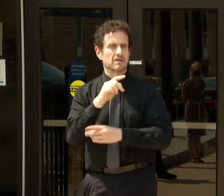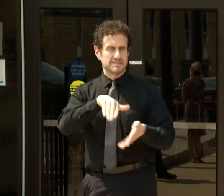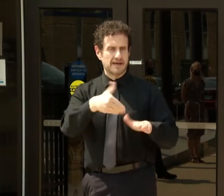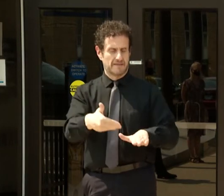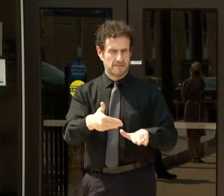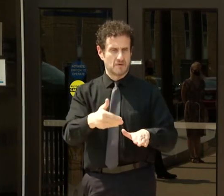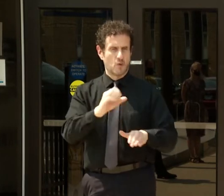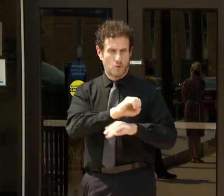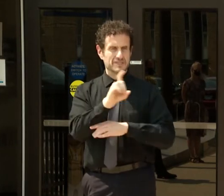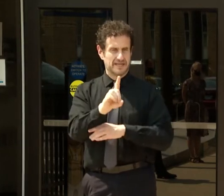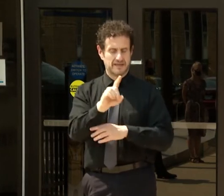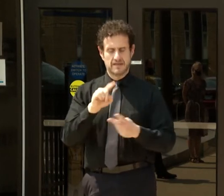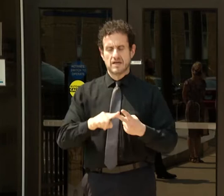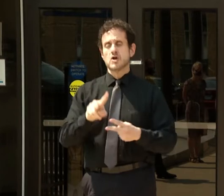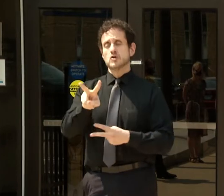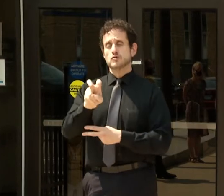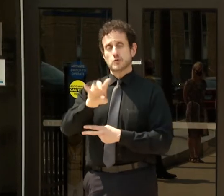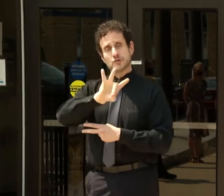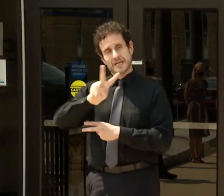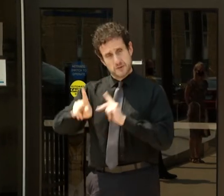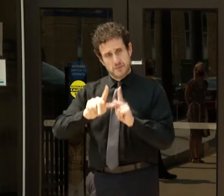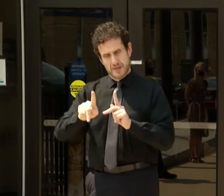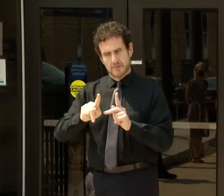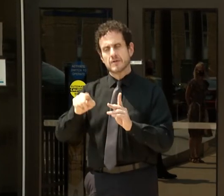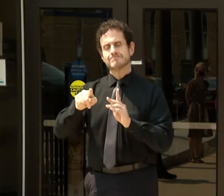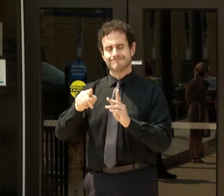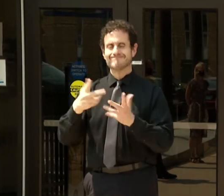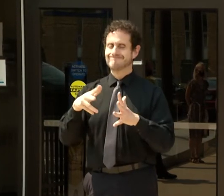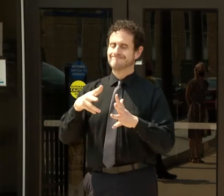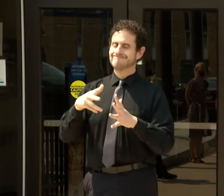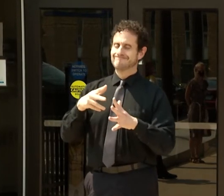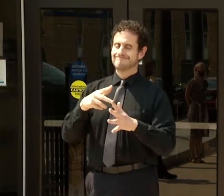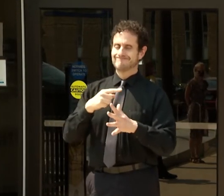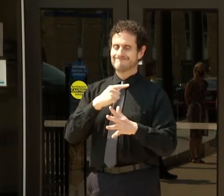282 of our residents have taken their own lives.